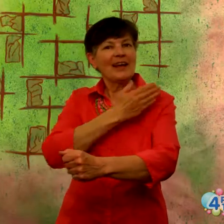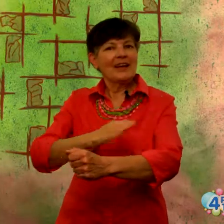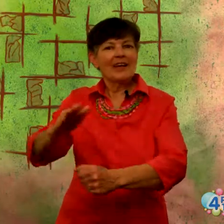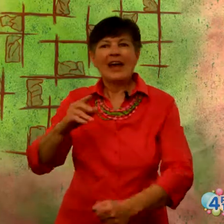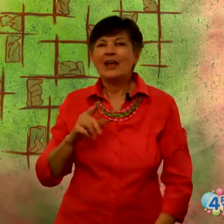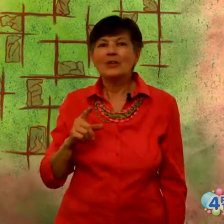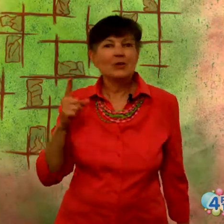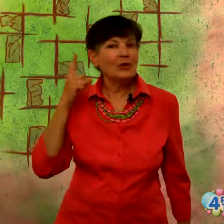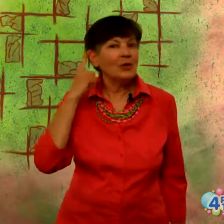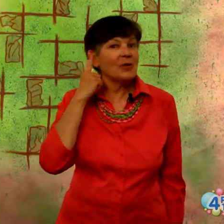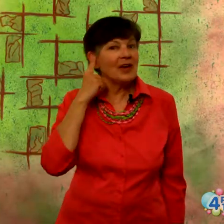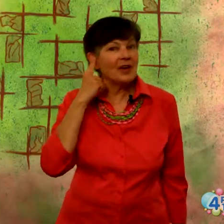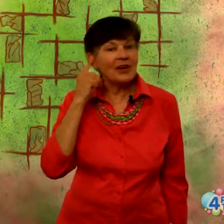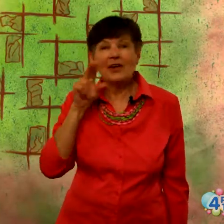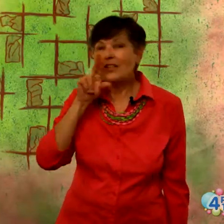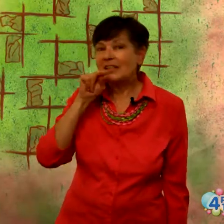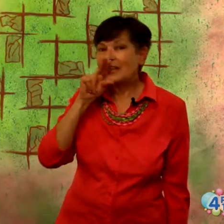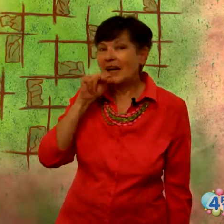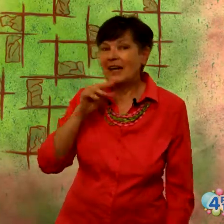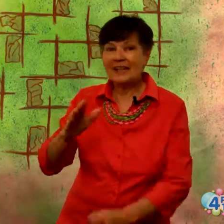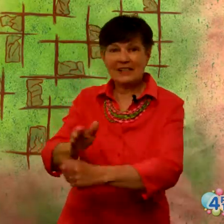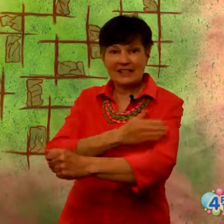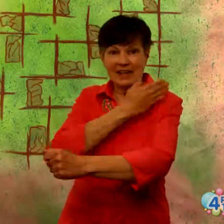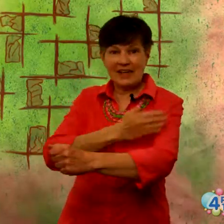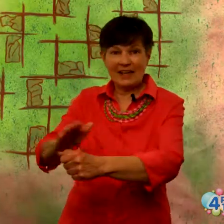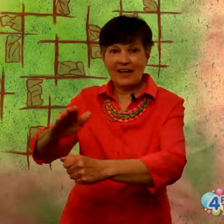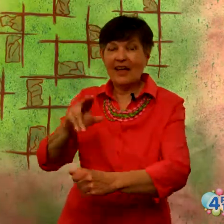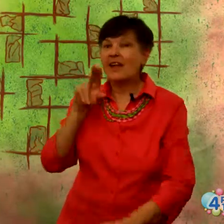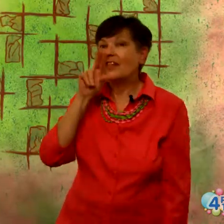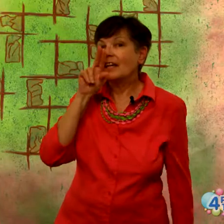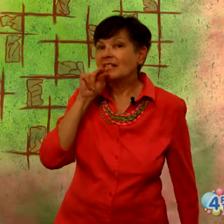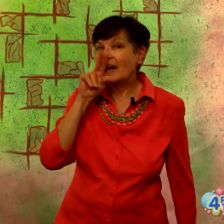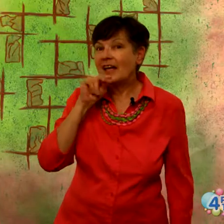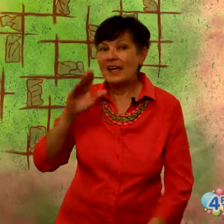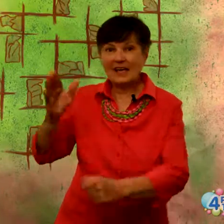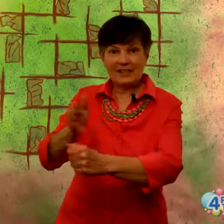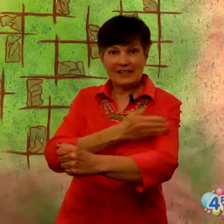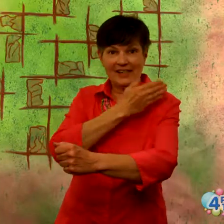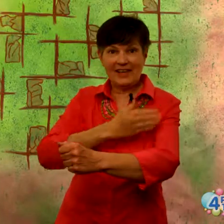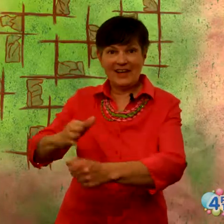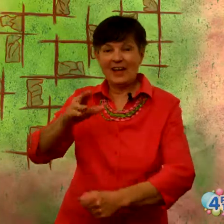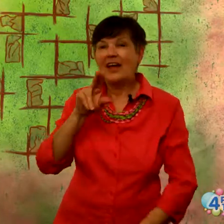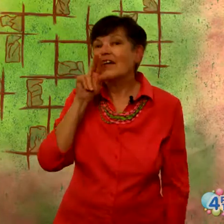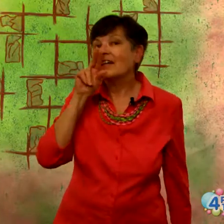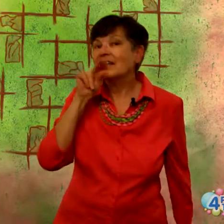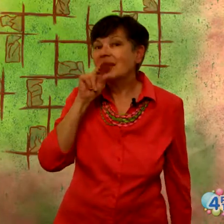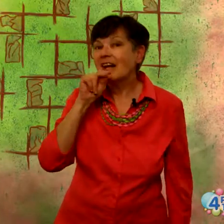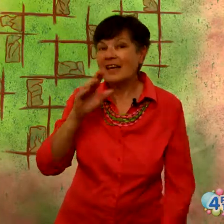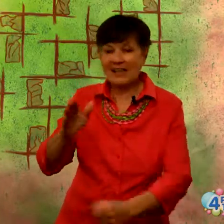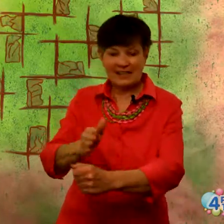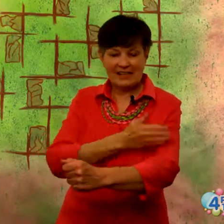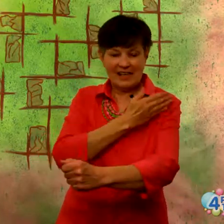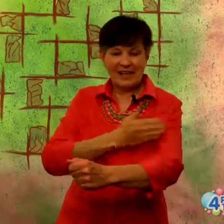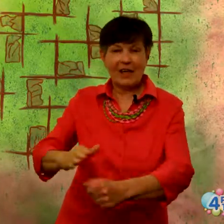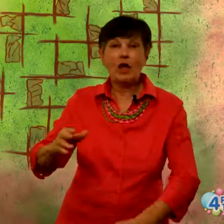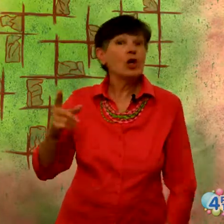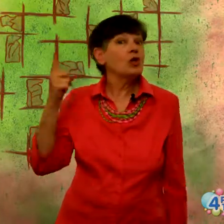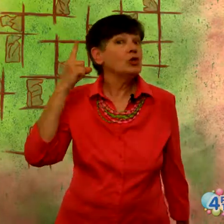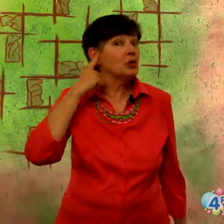Okay? Do you hear the ducky sing, the ducky sing, the ducky sing, do